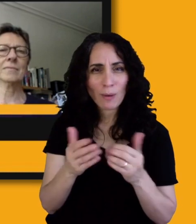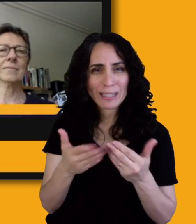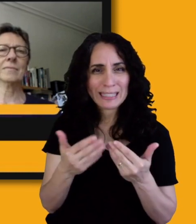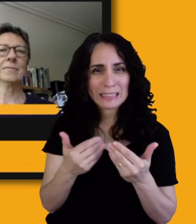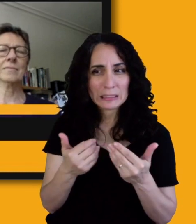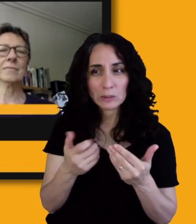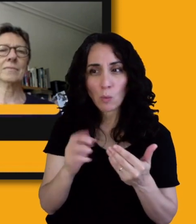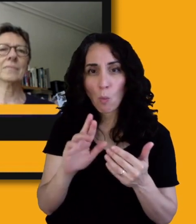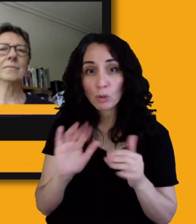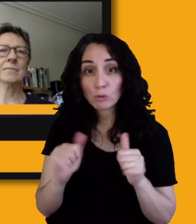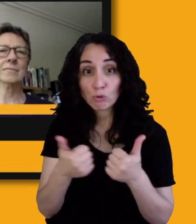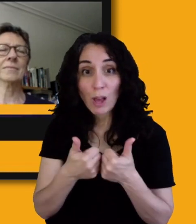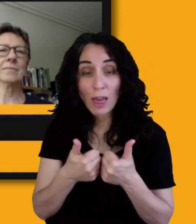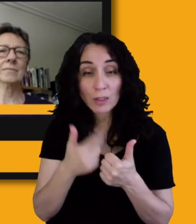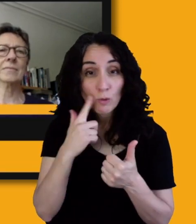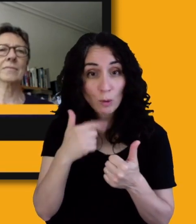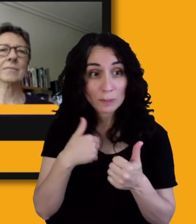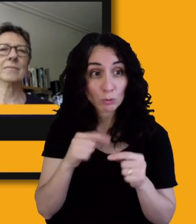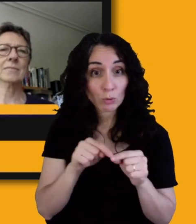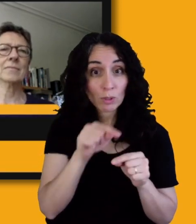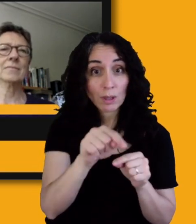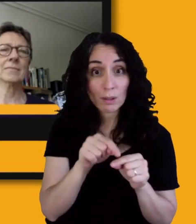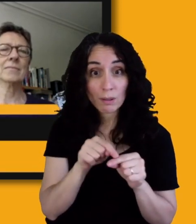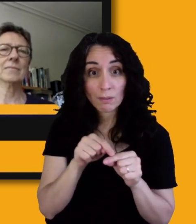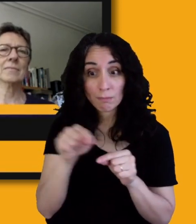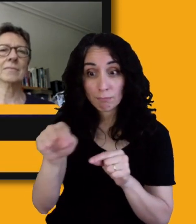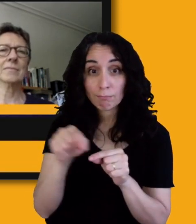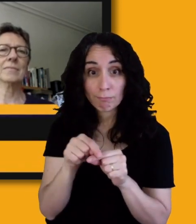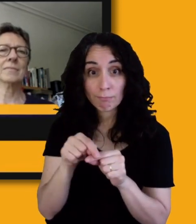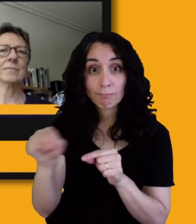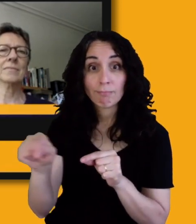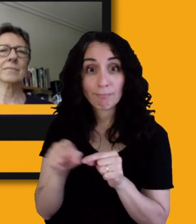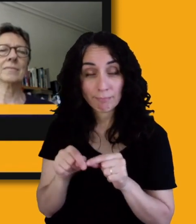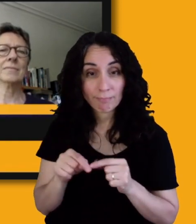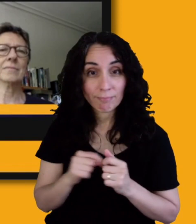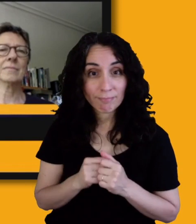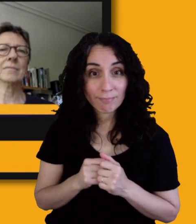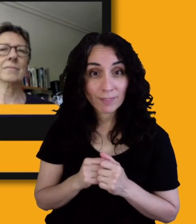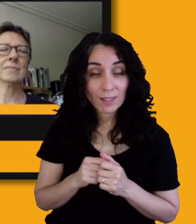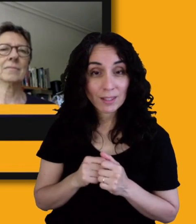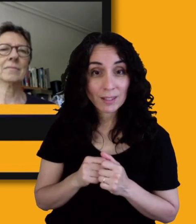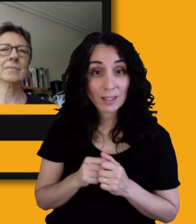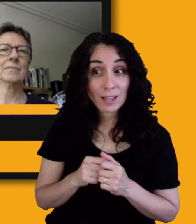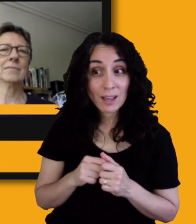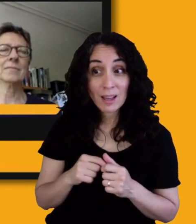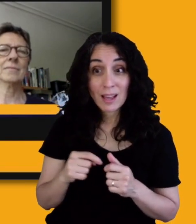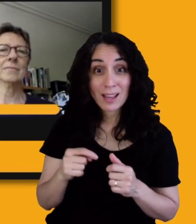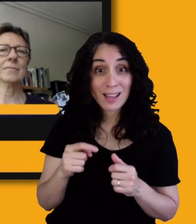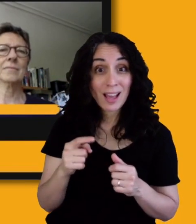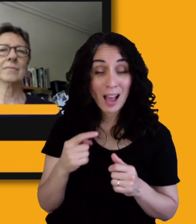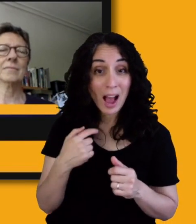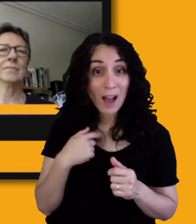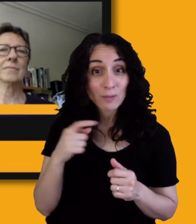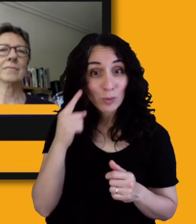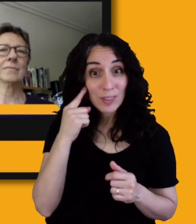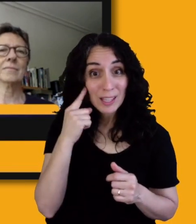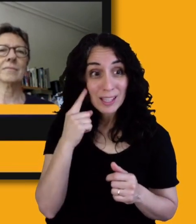how easy or how hard it is for To get to those, to and from those places when I have things in my hand. Because not only do I